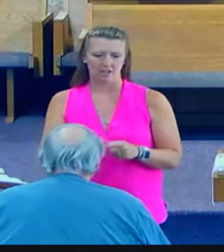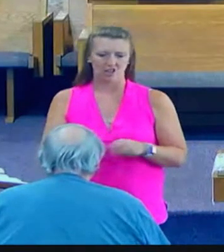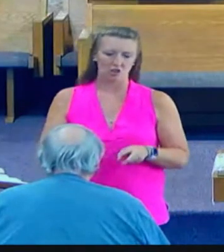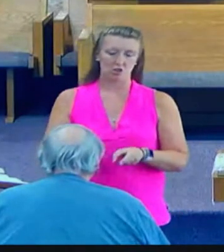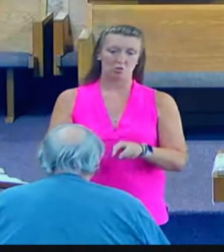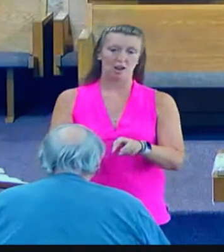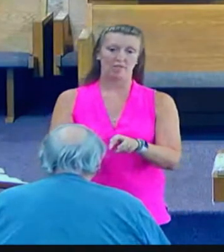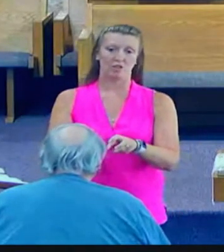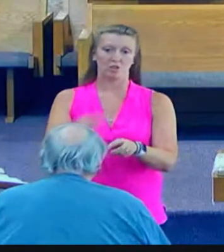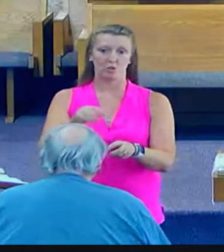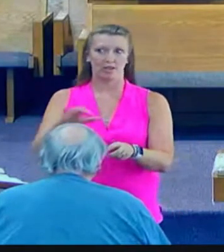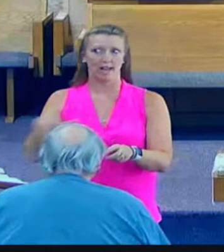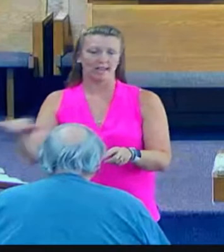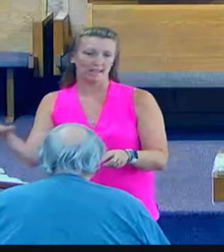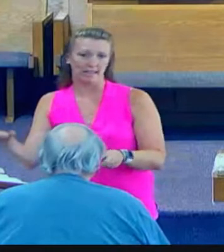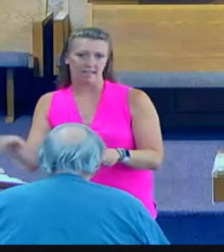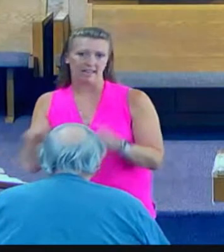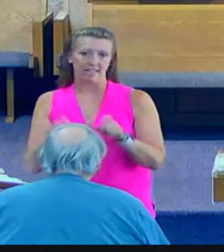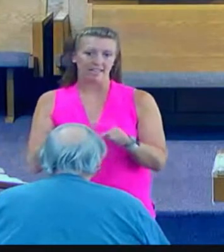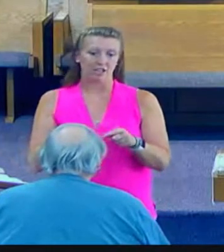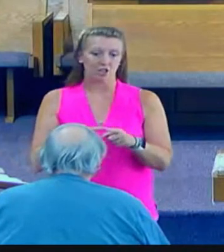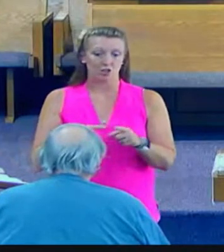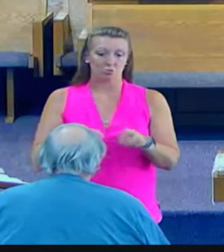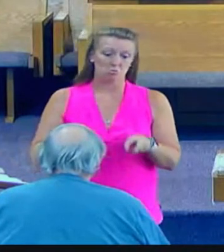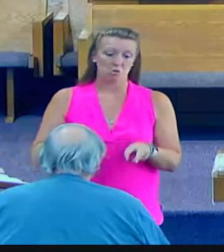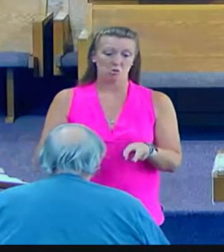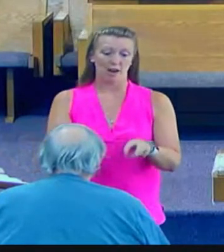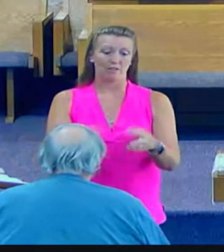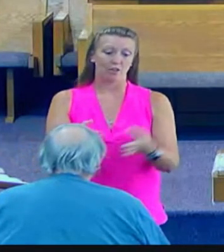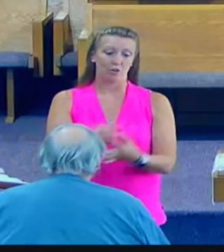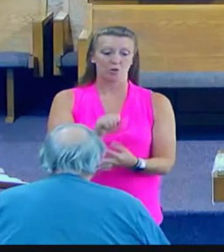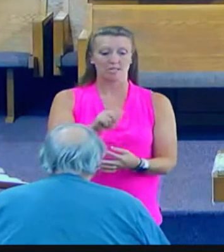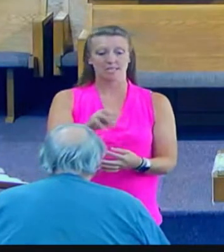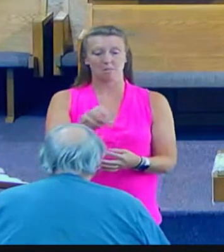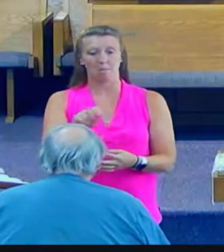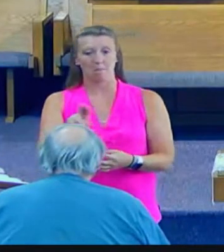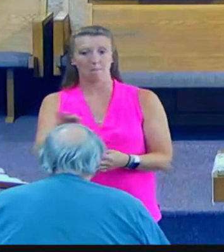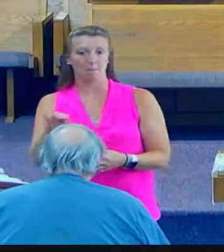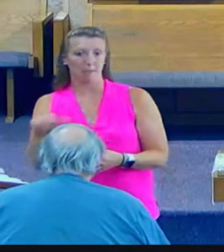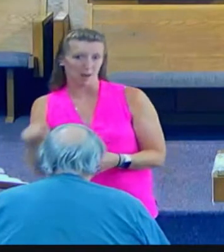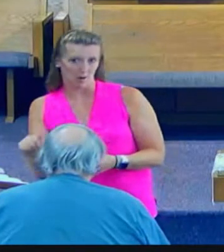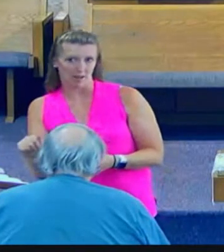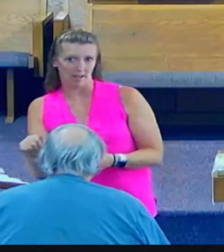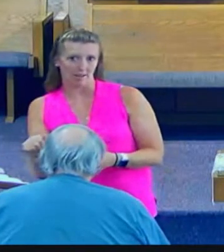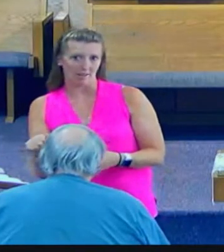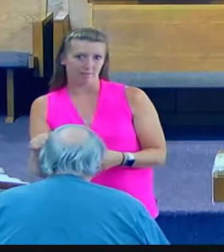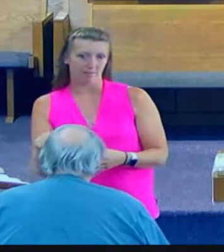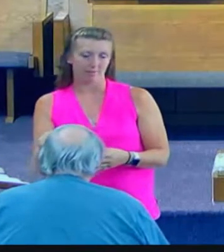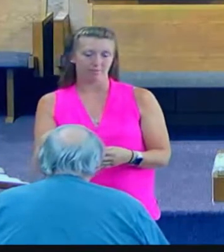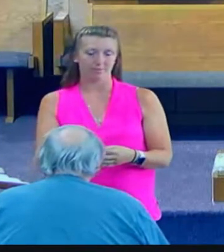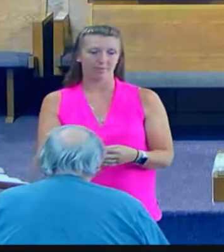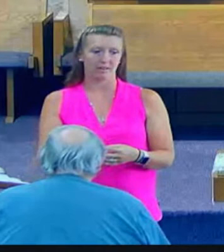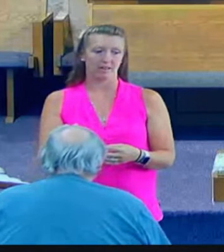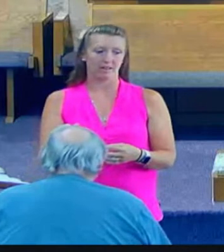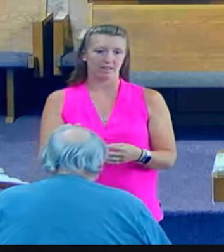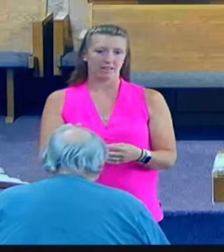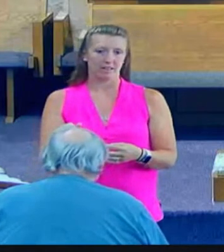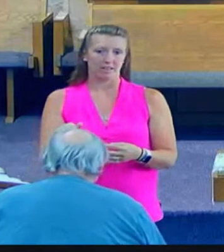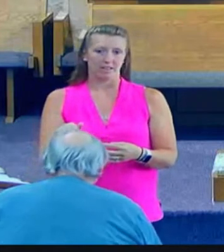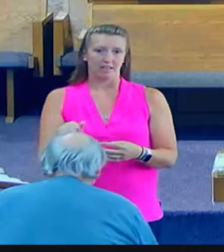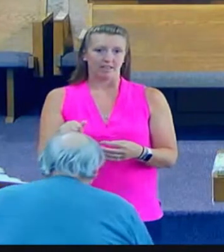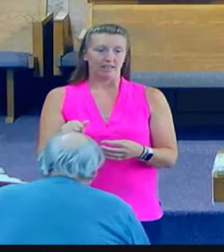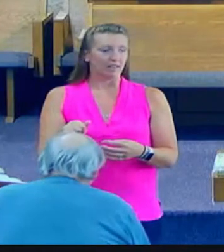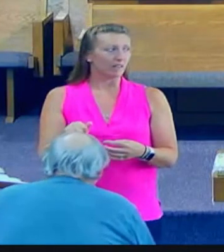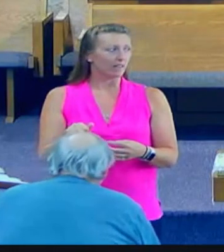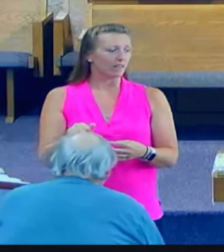needed to go through Samaria. He came to a city of Samaria, which is called Sychar, near the plot of